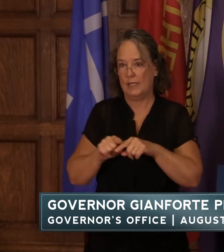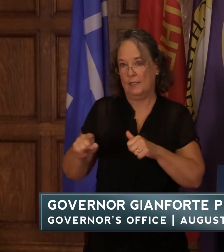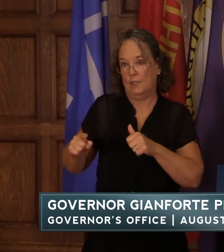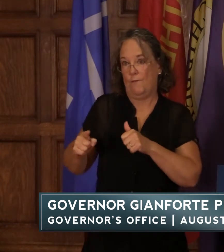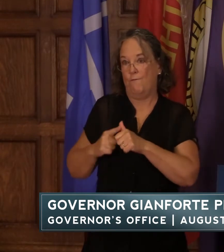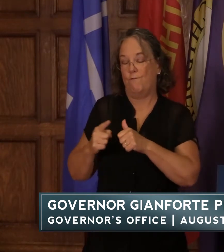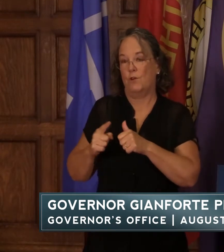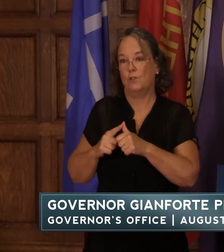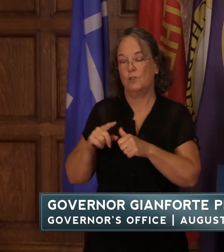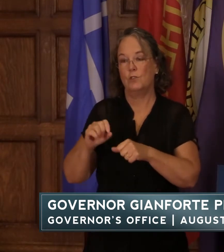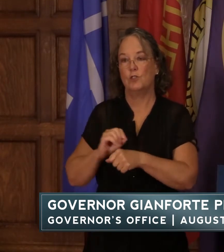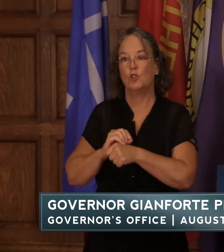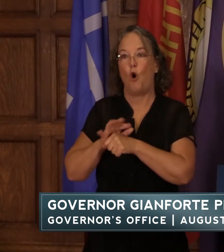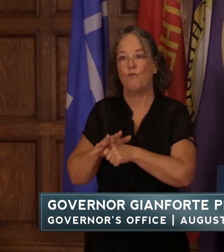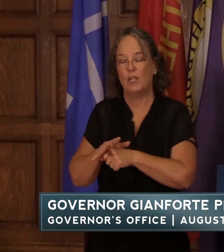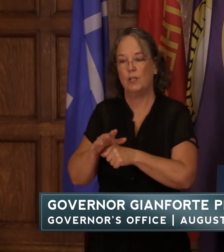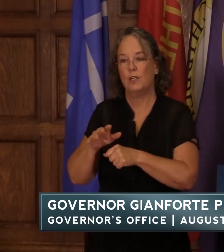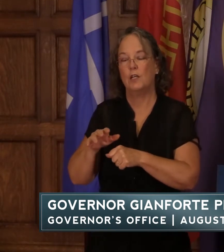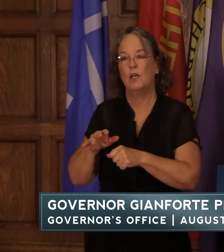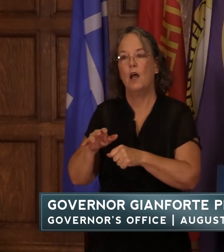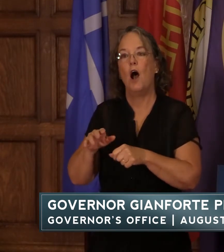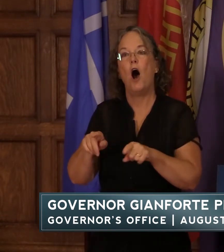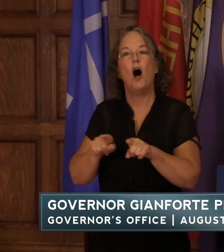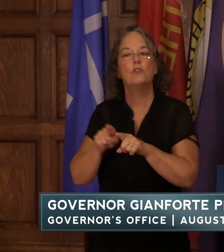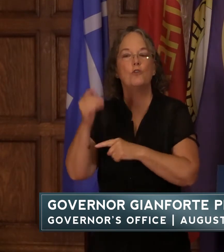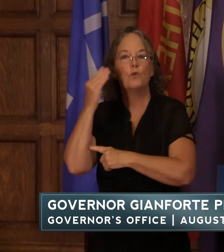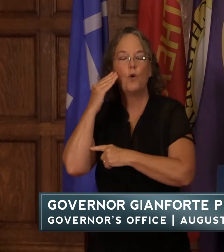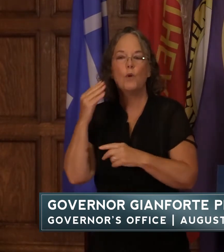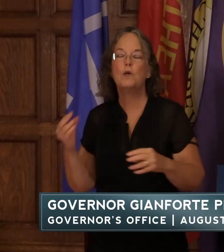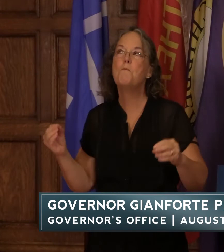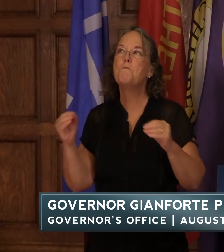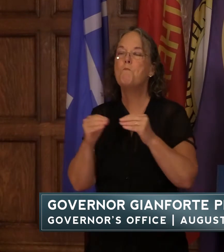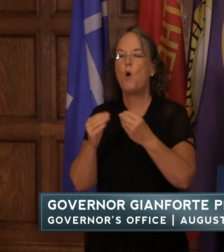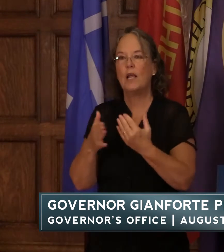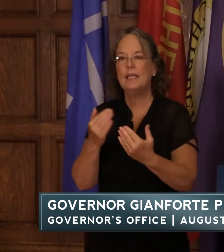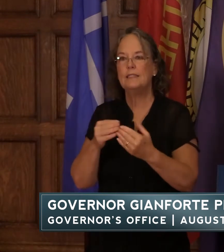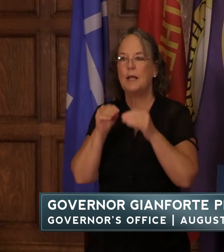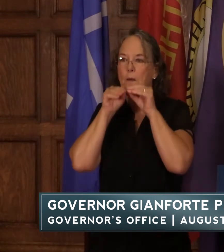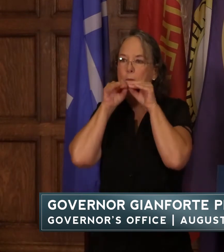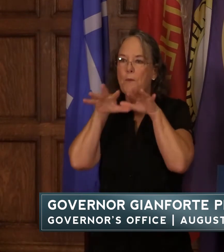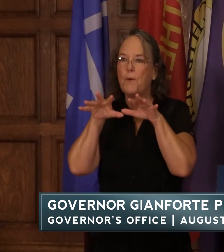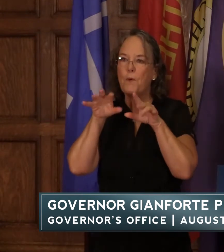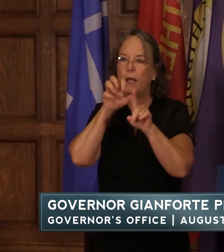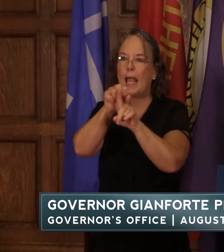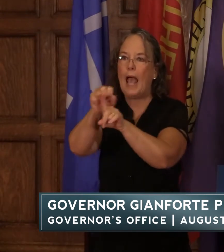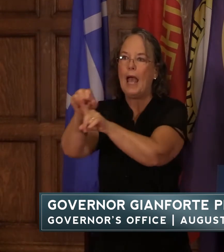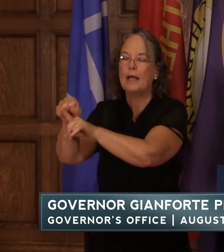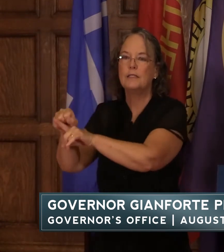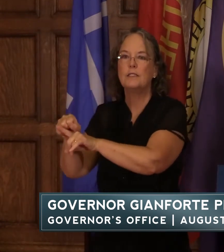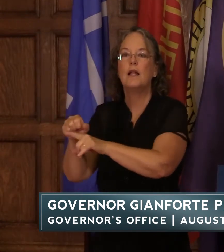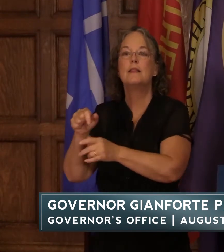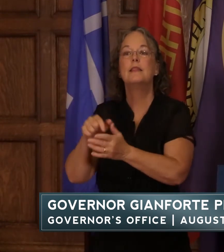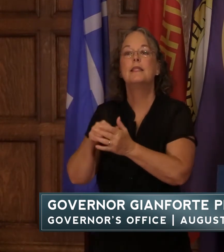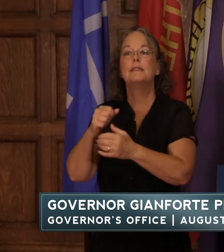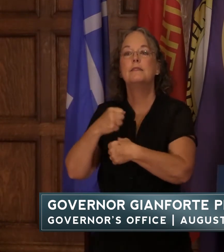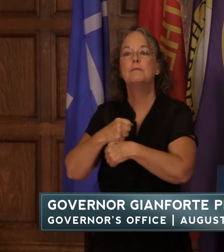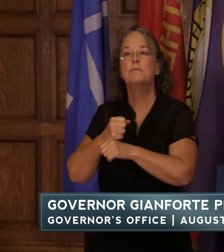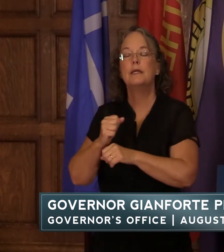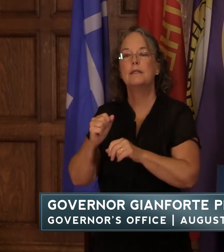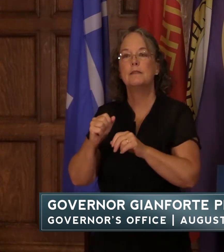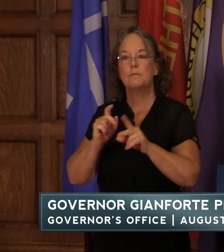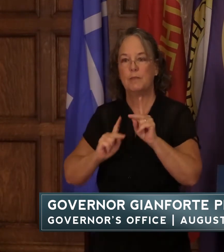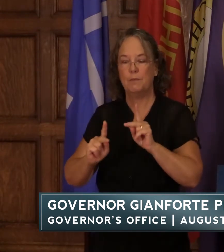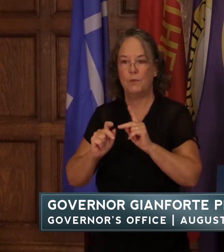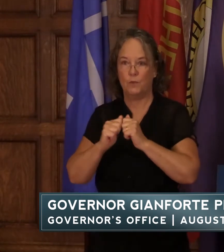19 strain we also know that it's far more contagious this puts unvaccinated montanans